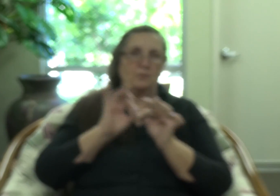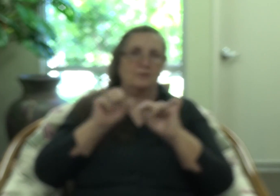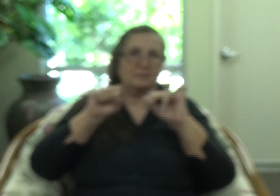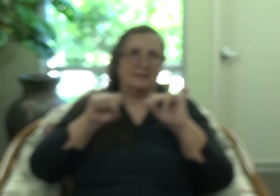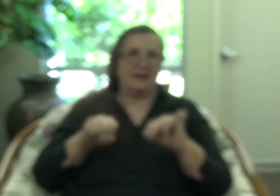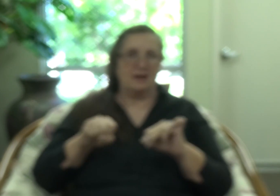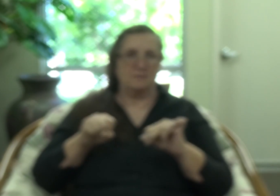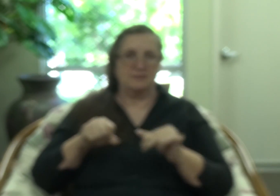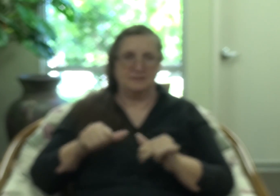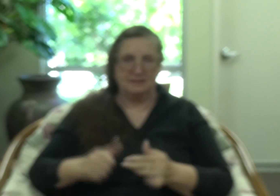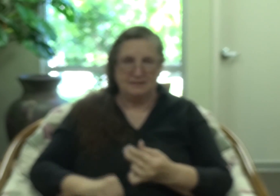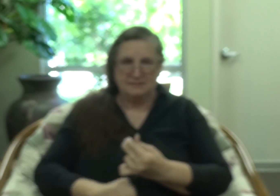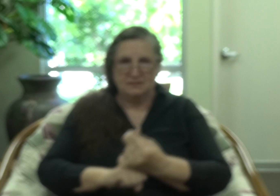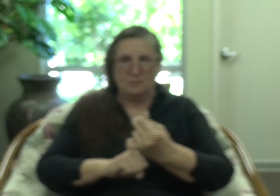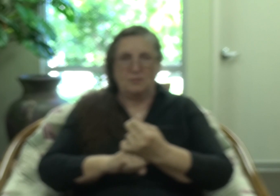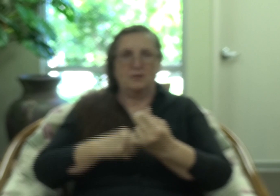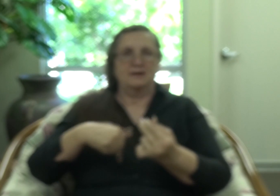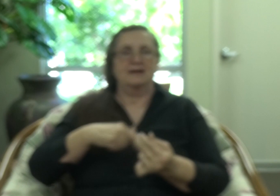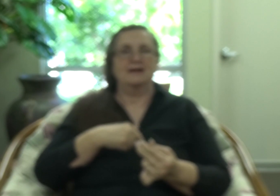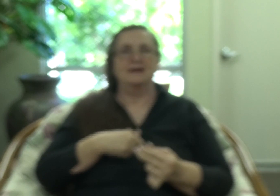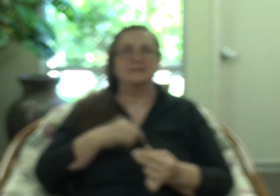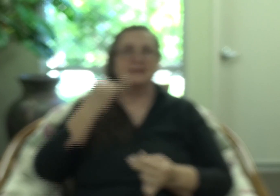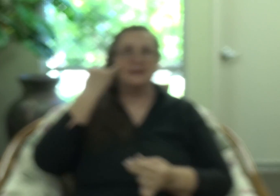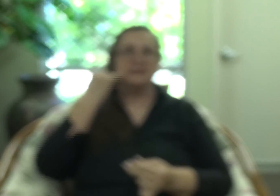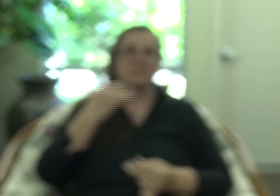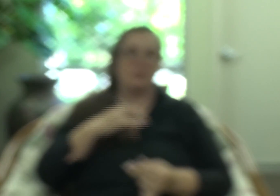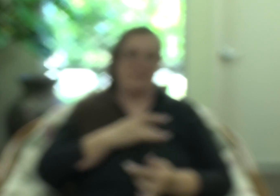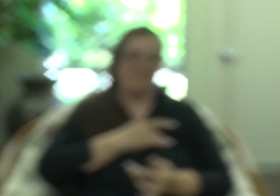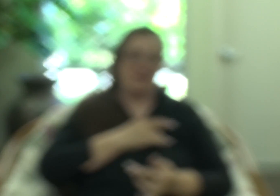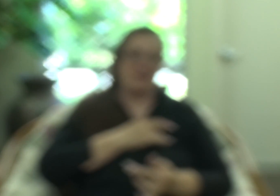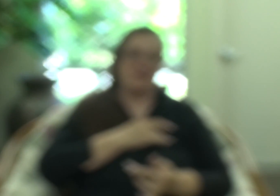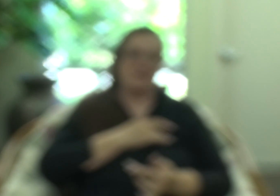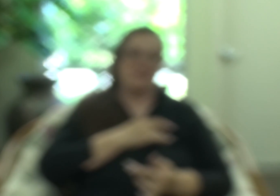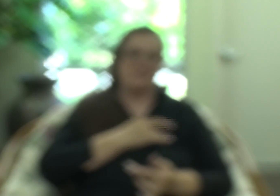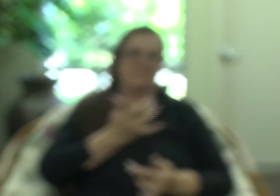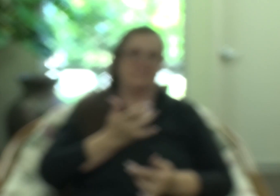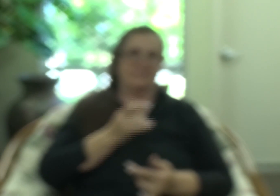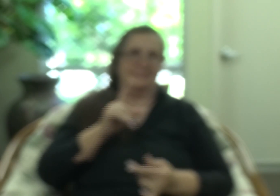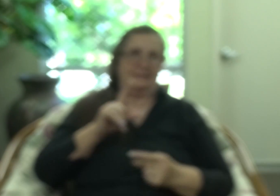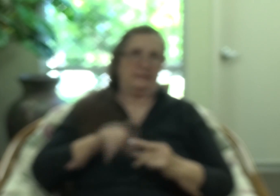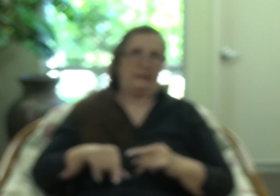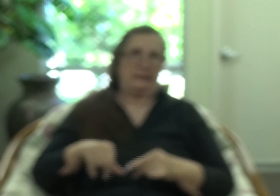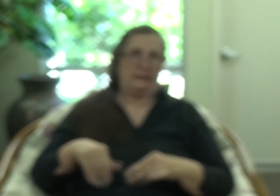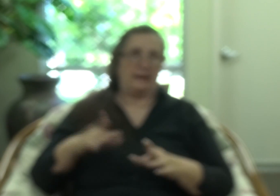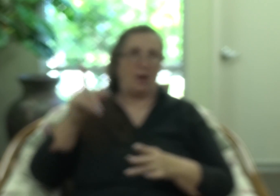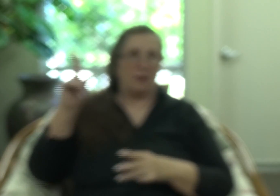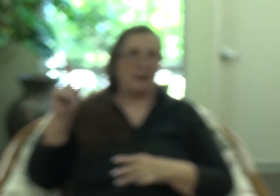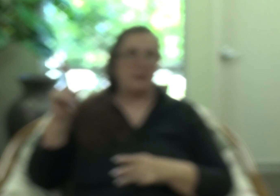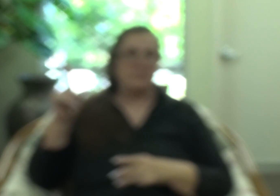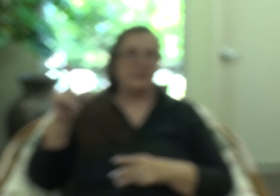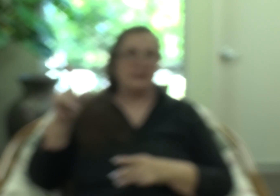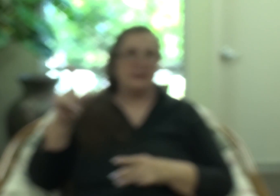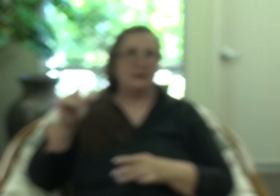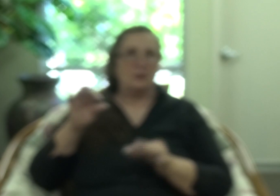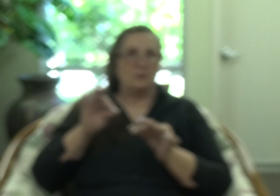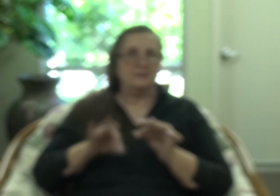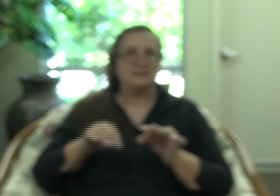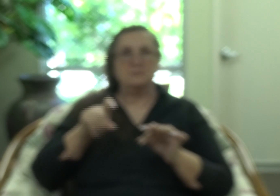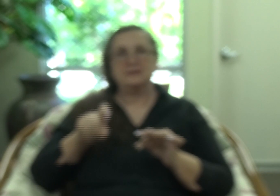sustaining us if we feel like we just can't let him. We simply need to choose